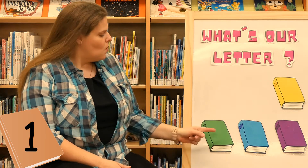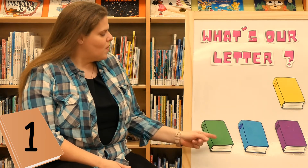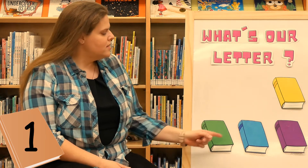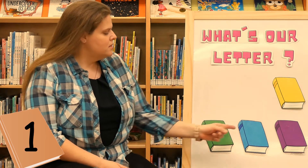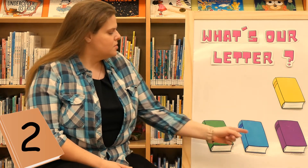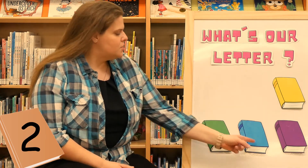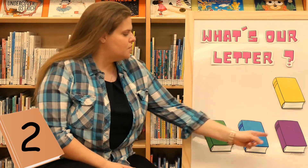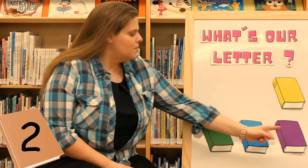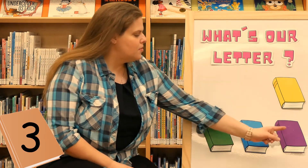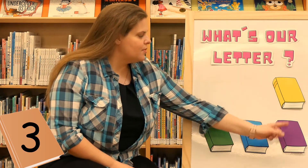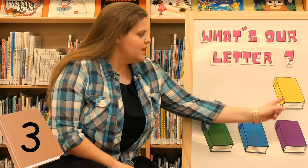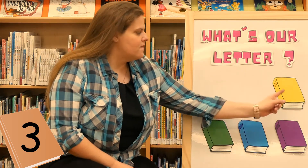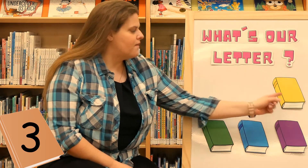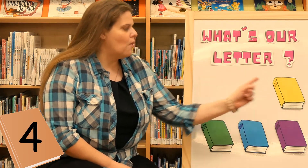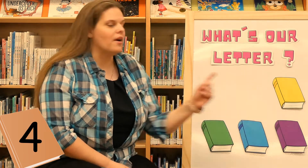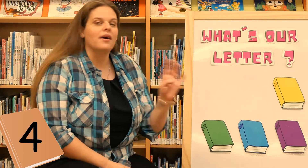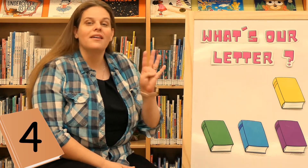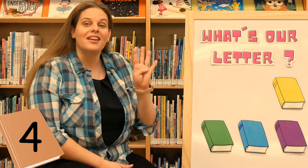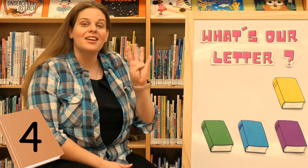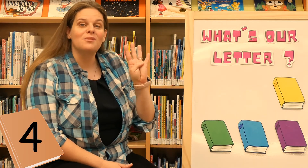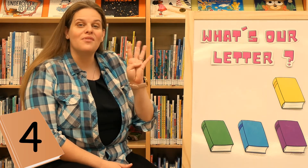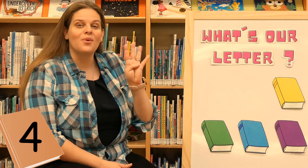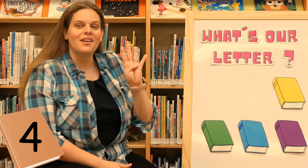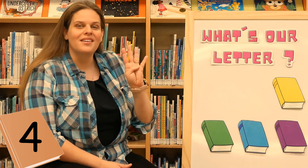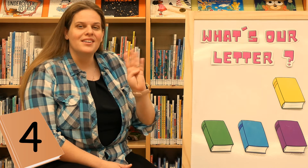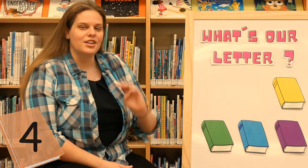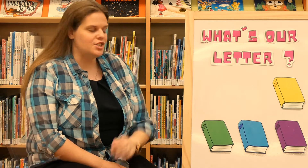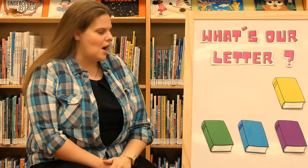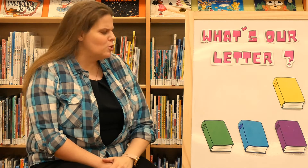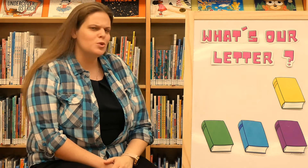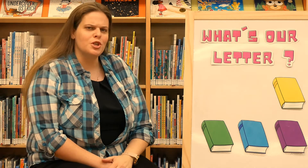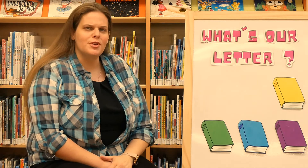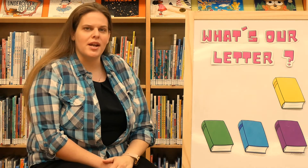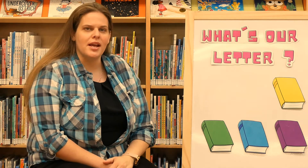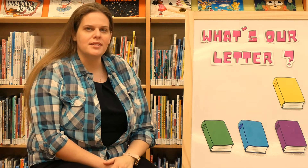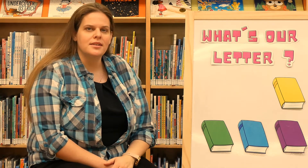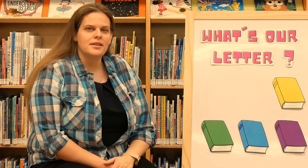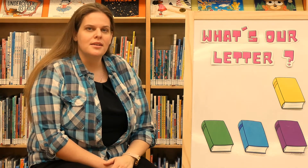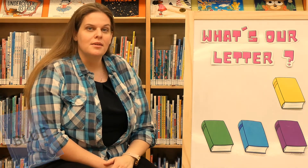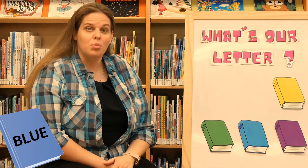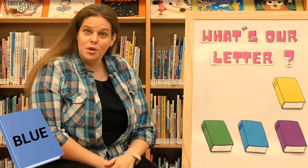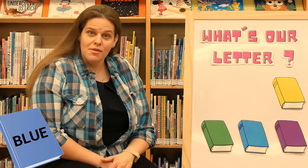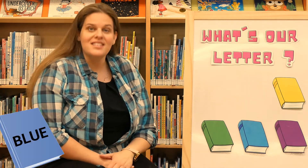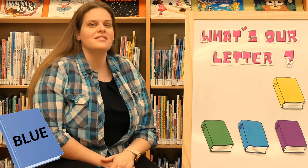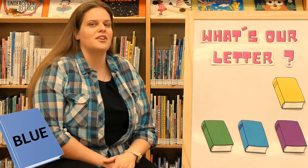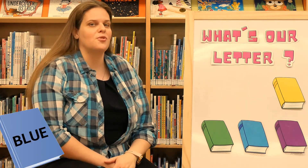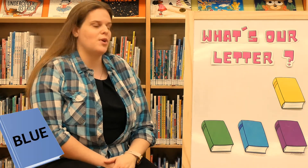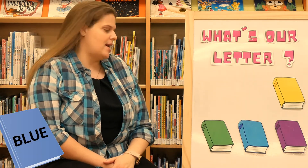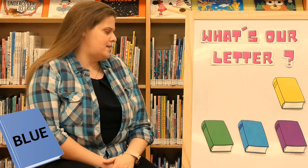One, two, three, four. Can you guys show me four? Good job. Which one should we try next? Blue? That sounds like a great idea.